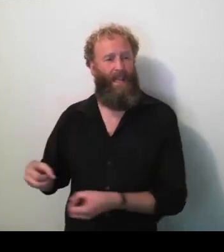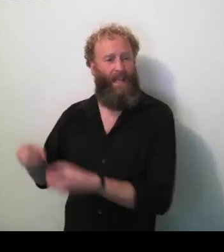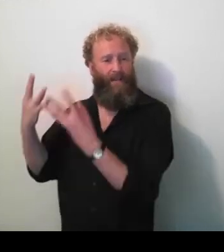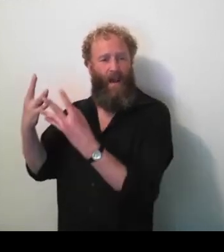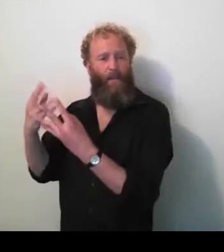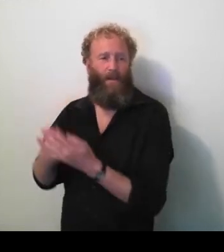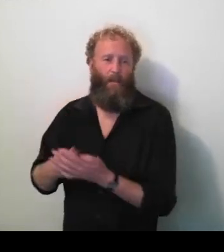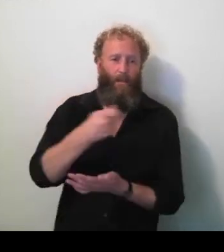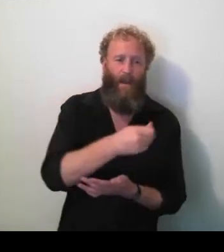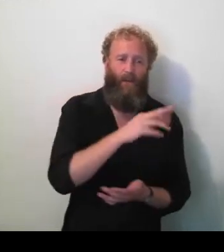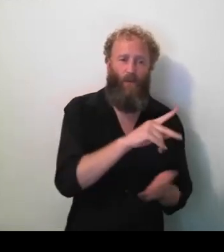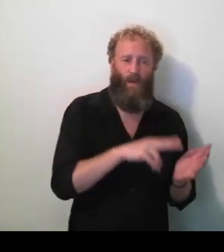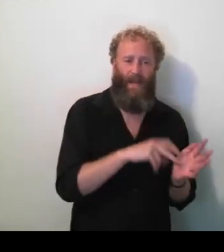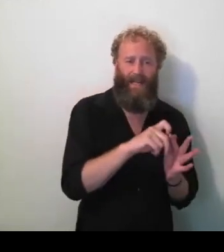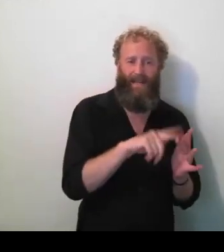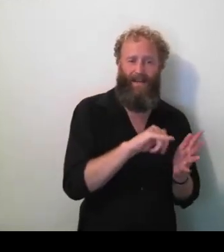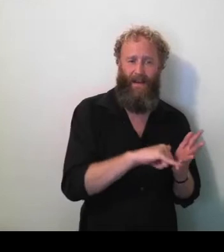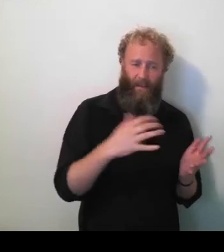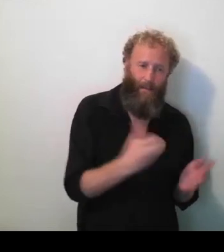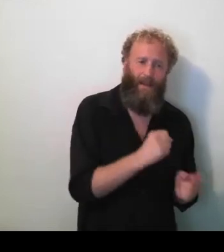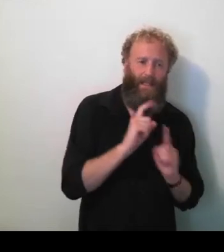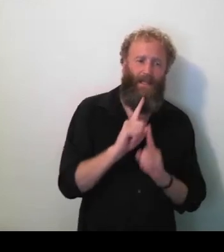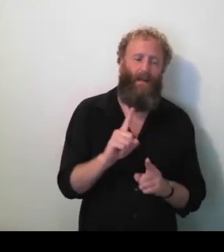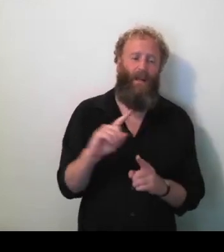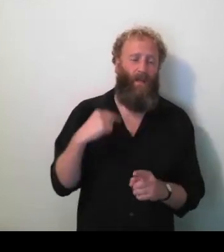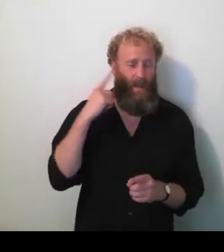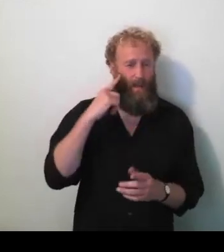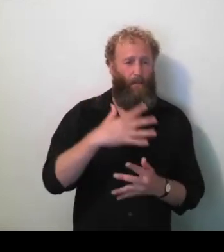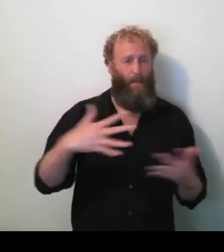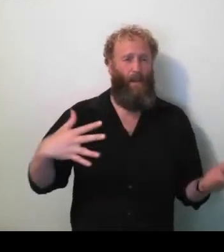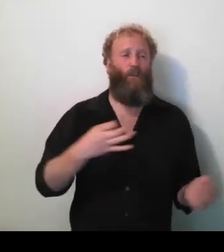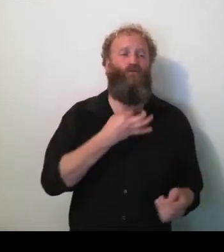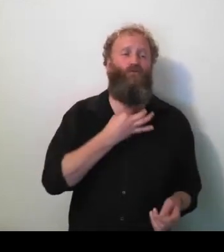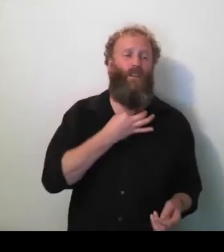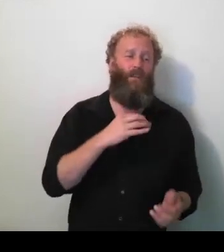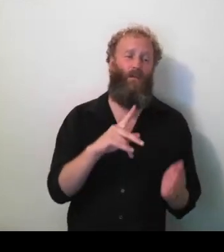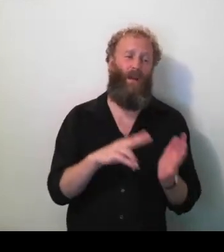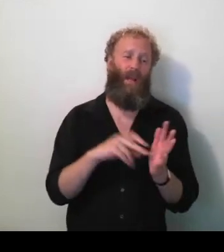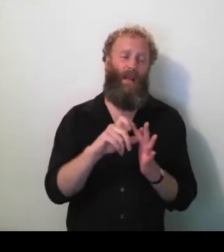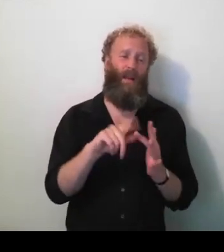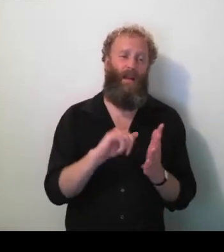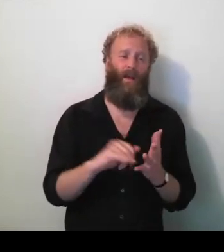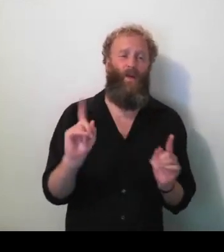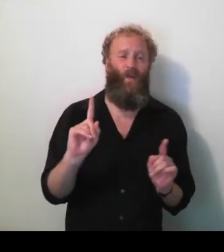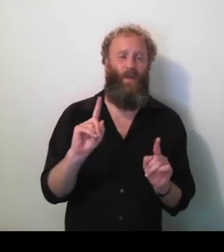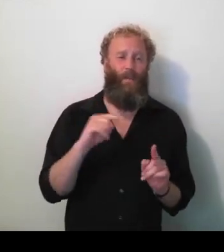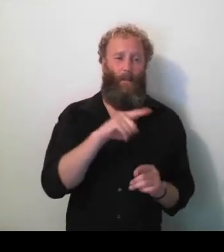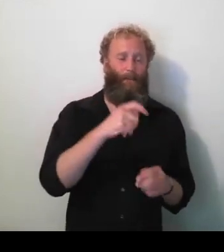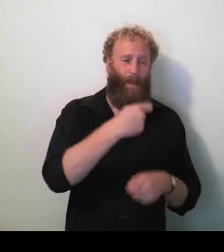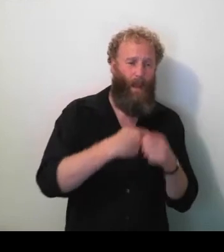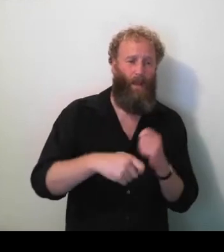risk to the system is it being so expensive that it's not funded.